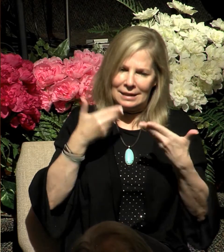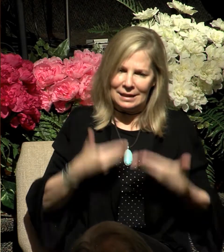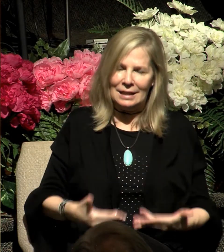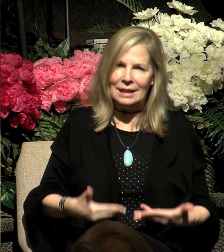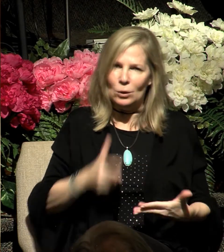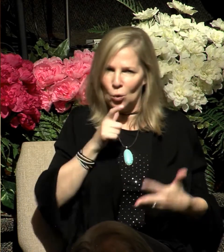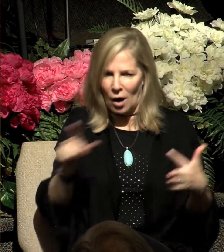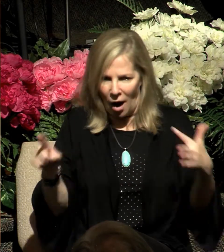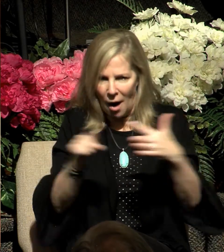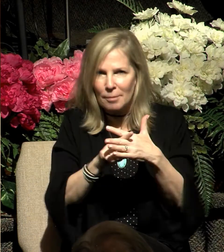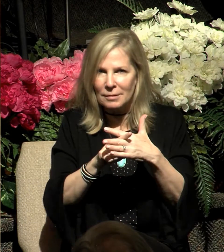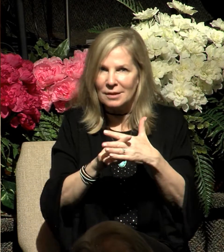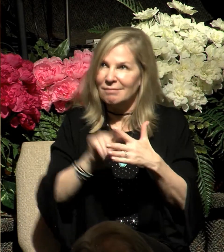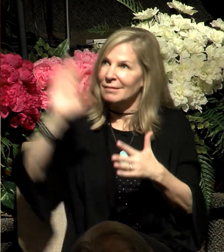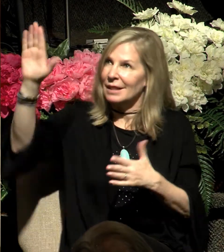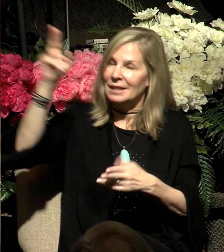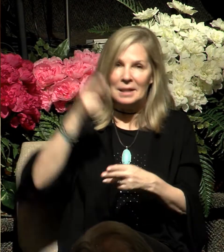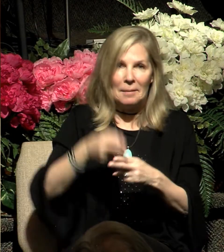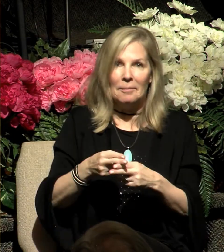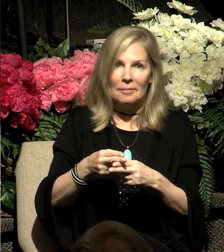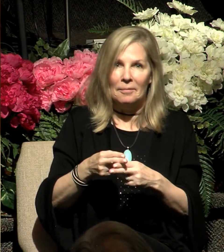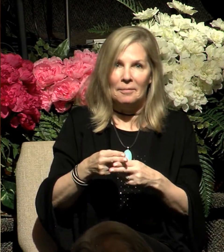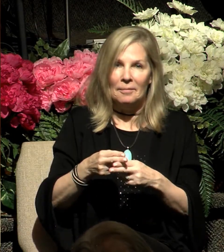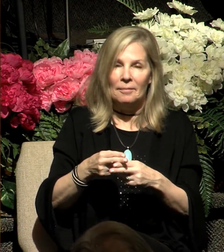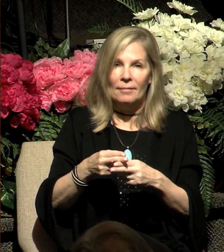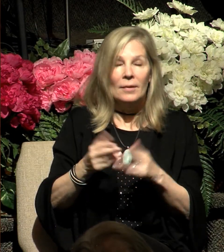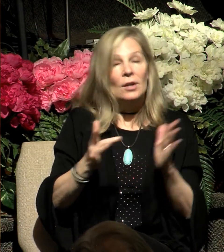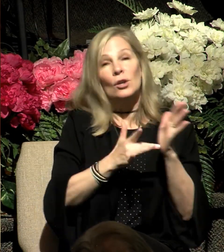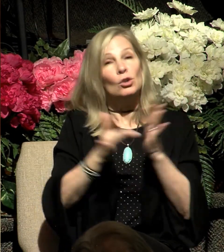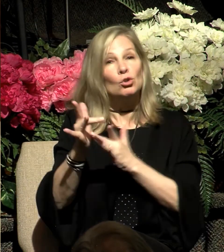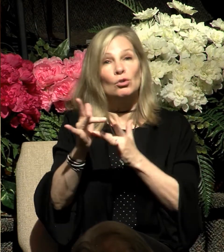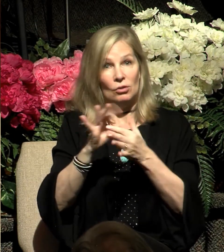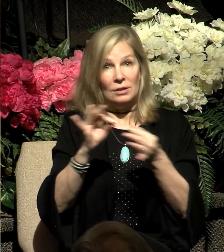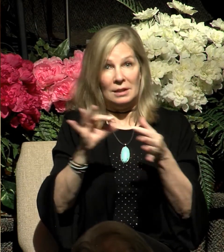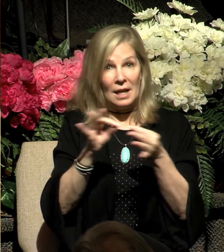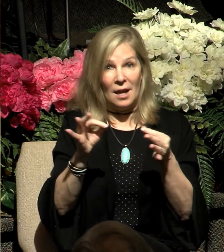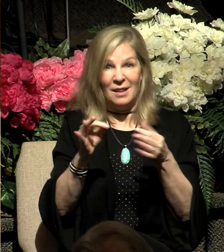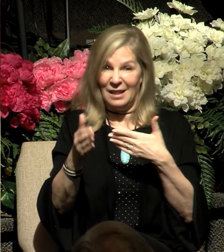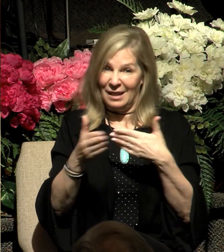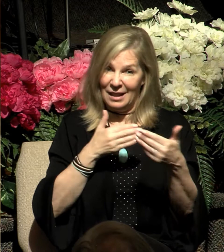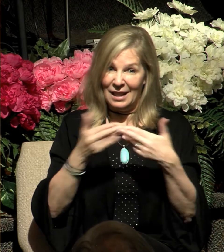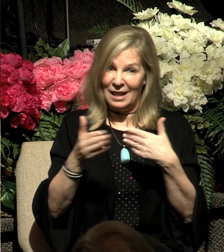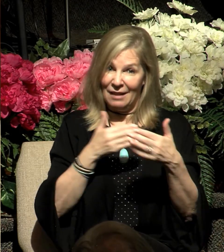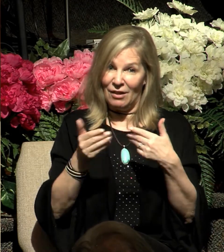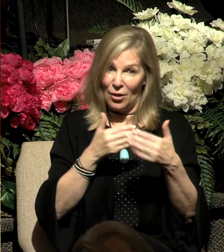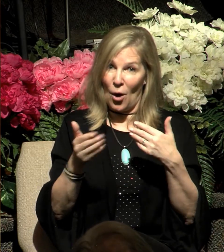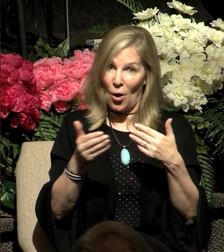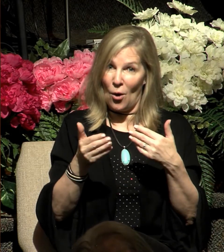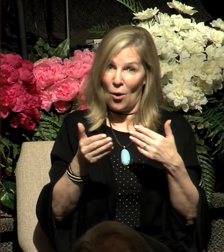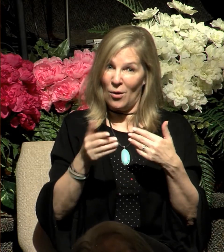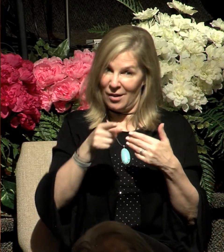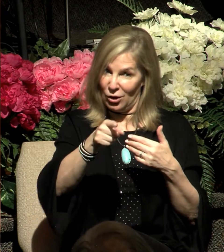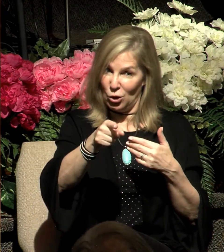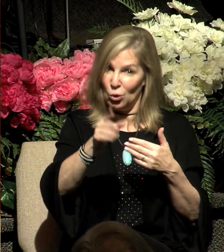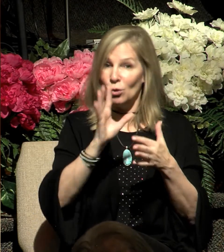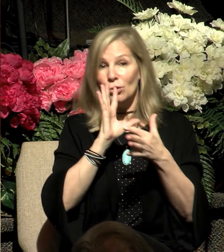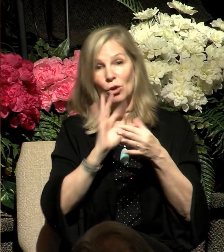What he is saying is, although the Jewish leaders of his day spoke well of the prophets, and they honored them,